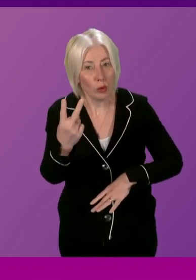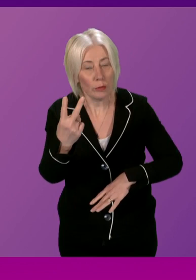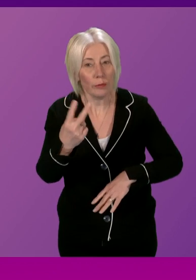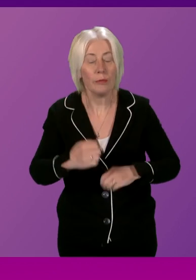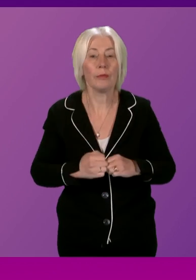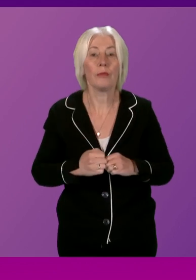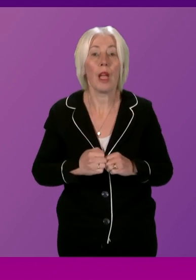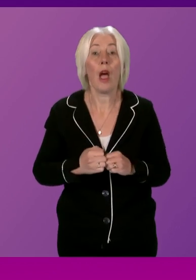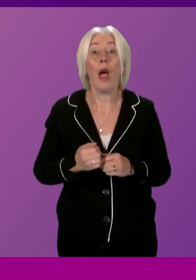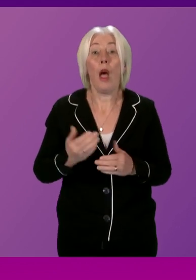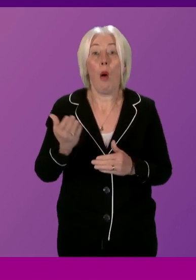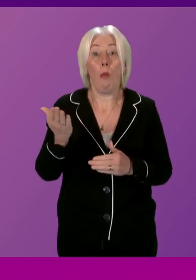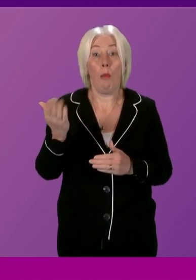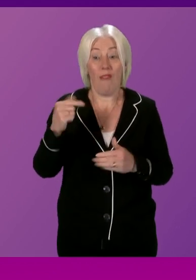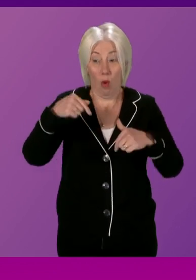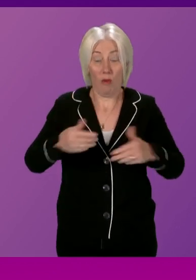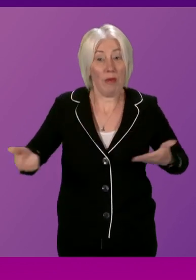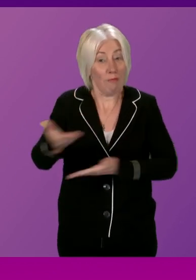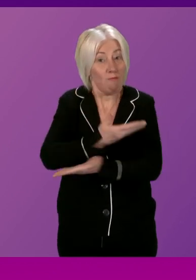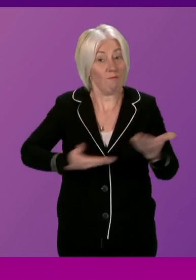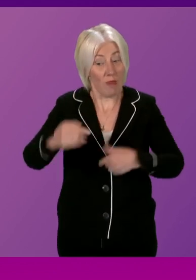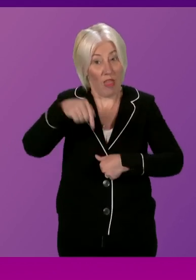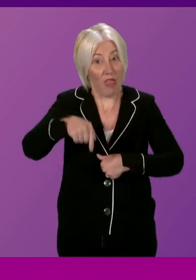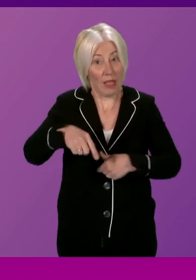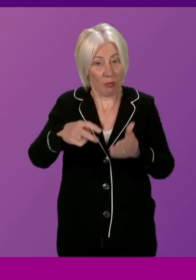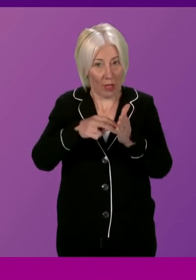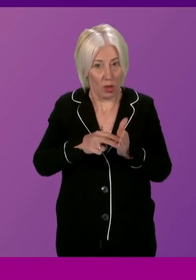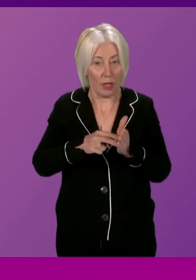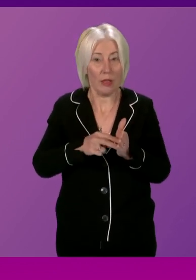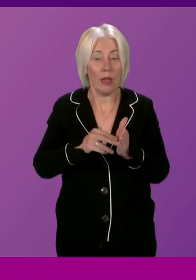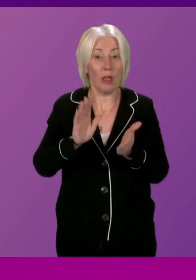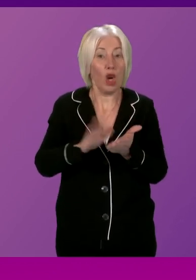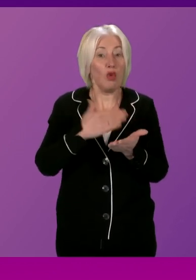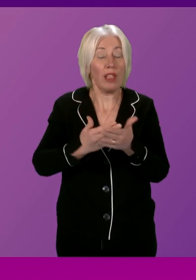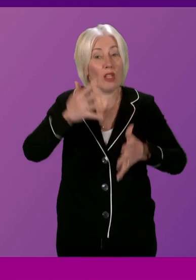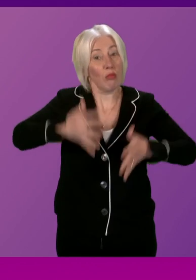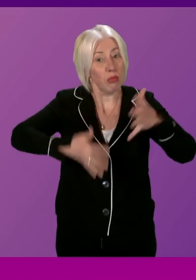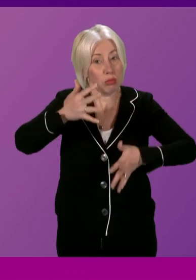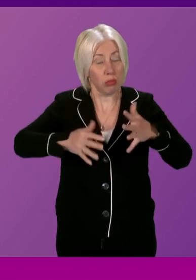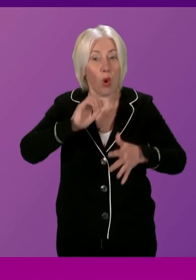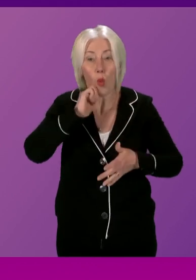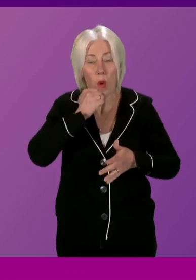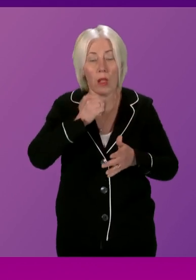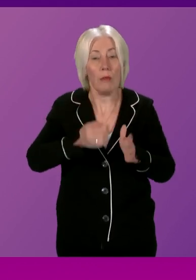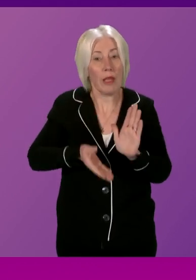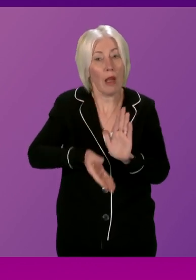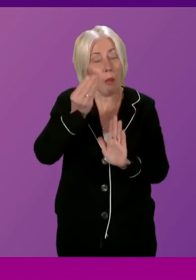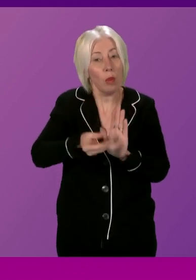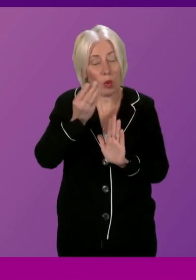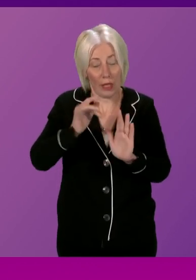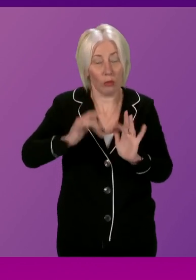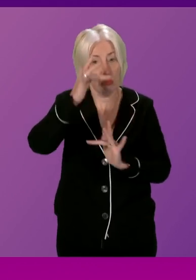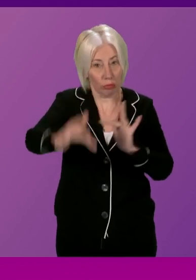And as we've done with previous considerations, a BSL interpretation of our discussion will be available on the Parliament's BSL